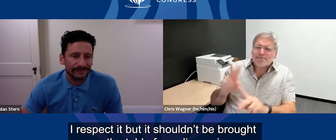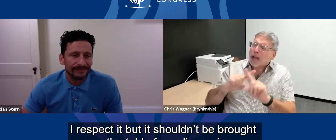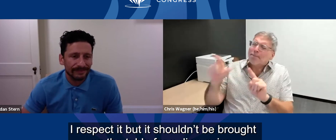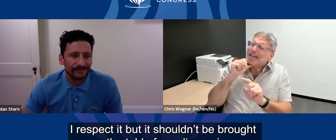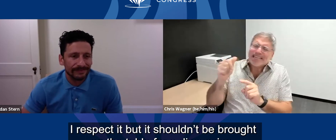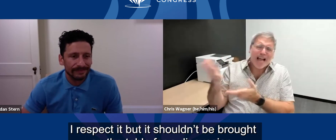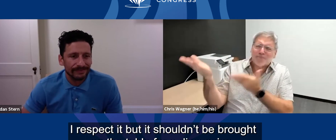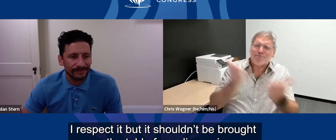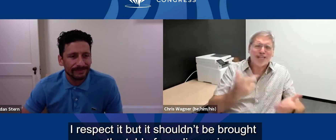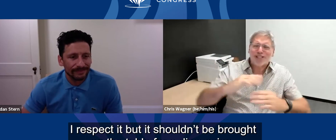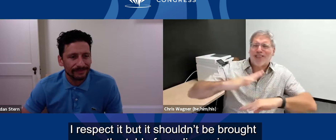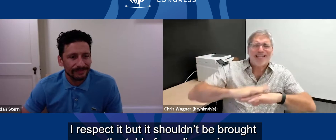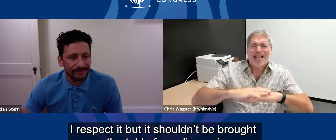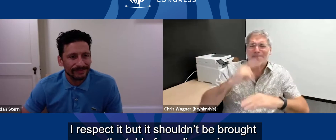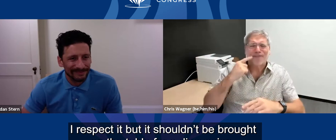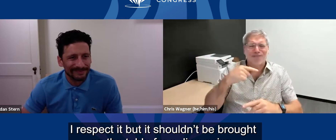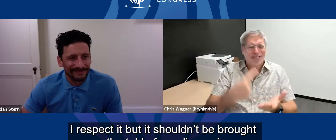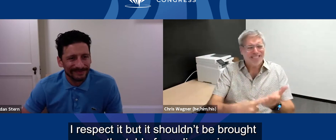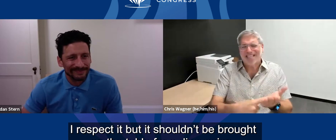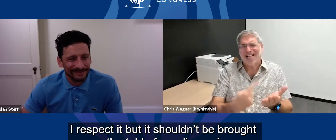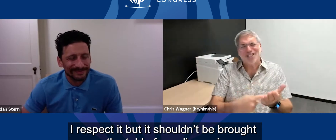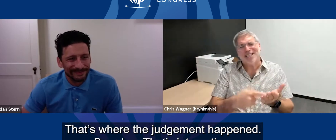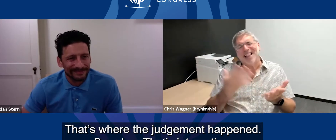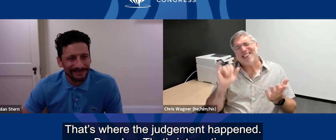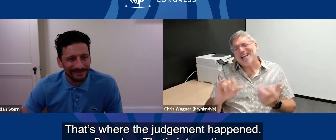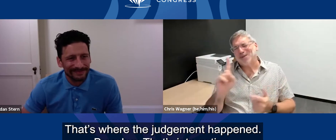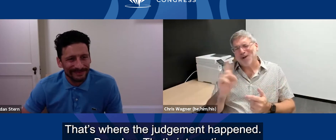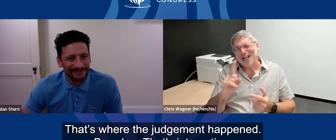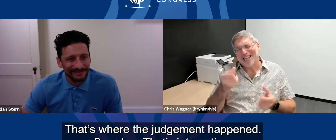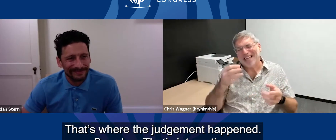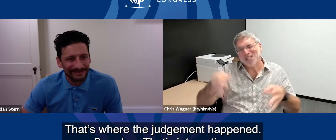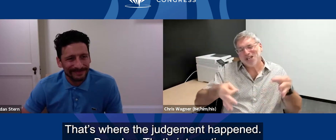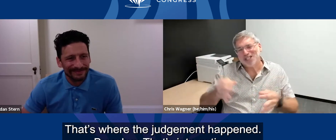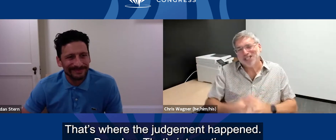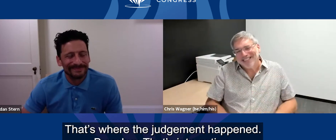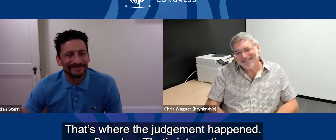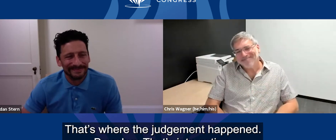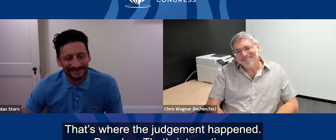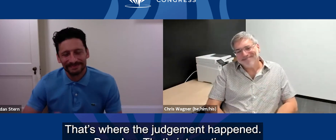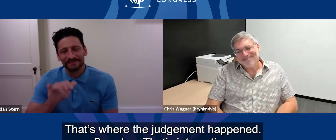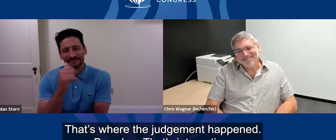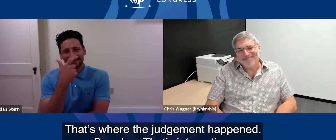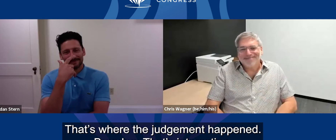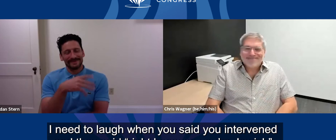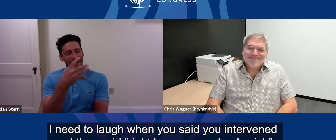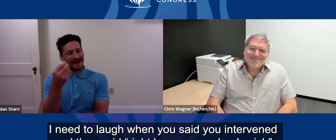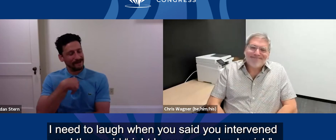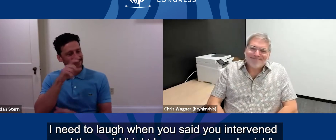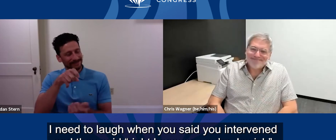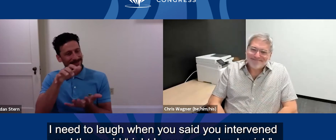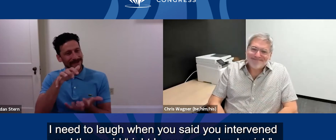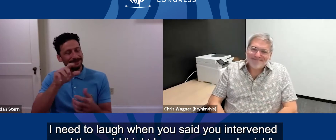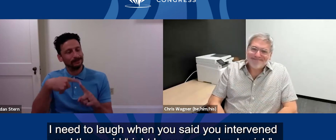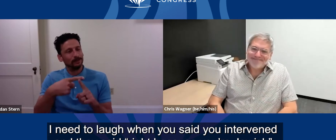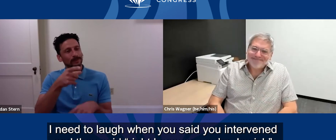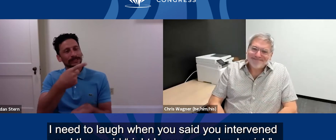it shouldn't be brought on the table for discussion. That's where the judgment happened. That's interesting. I need to